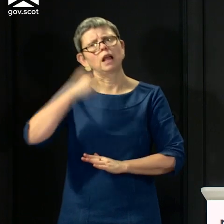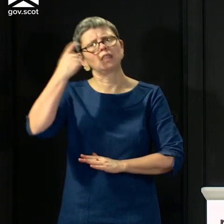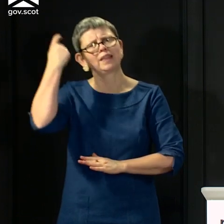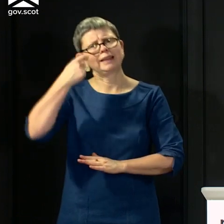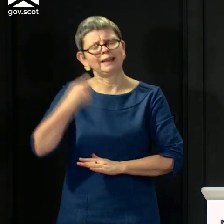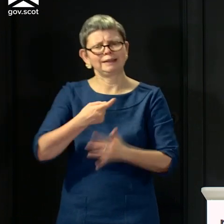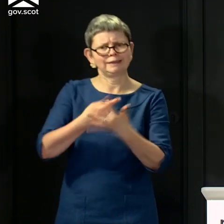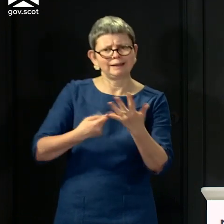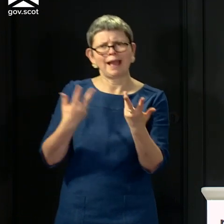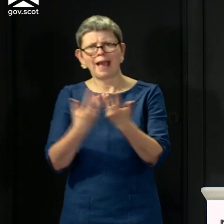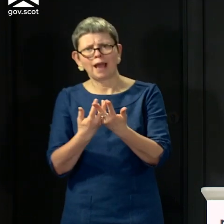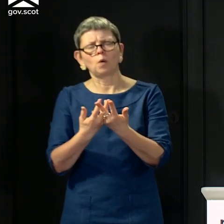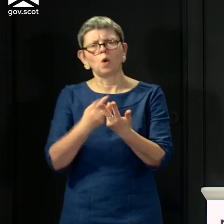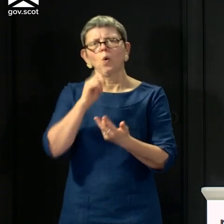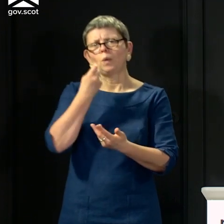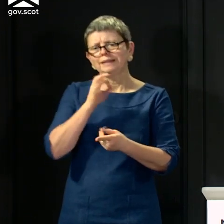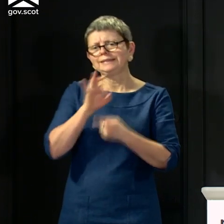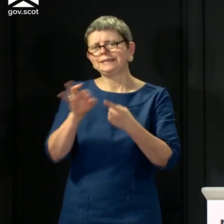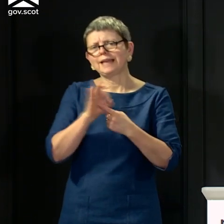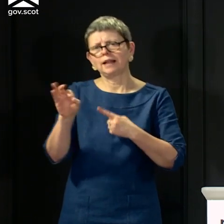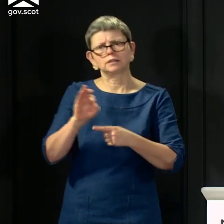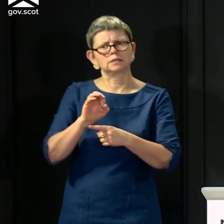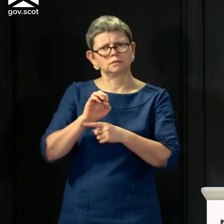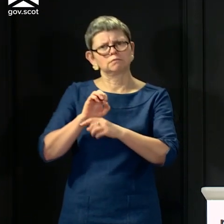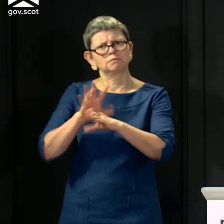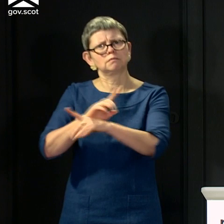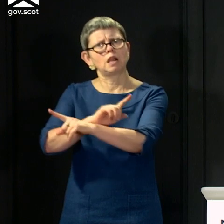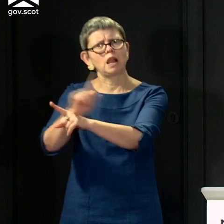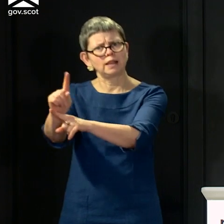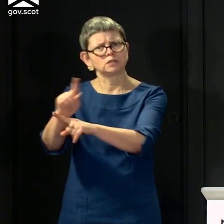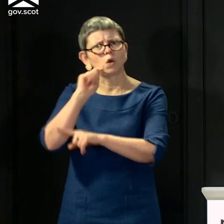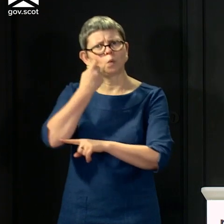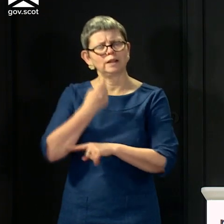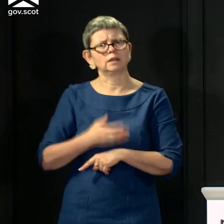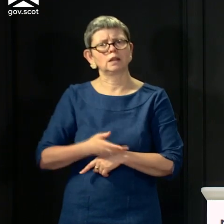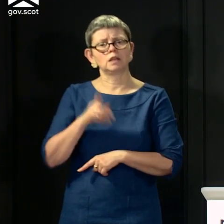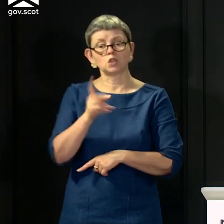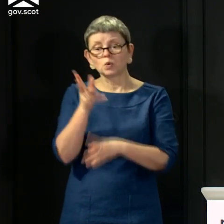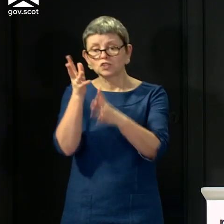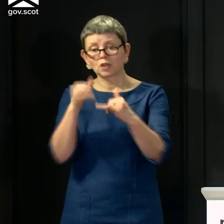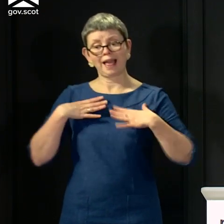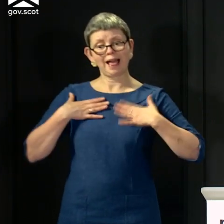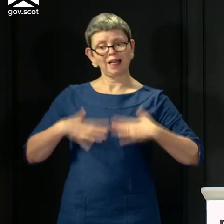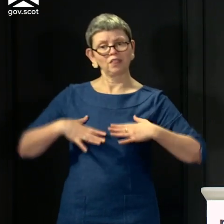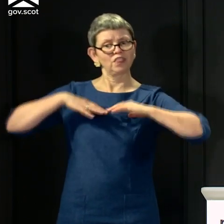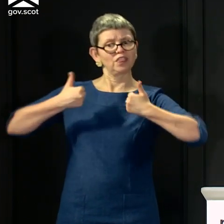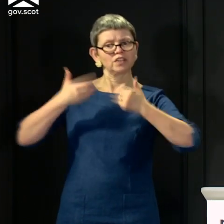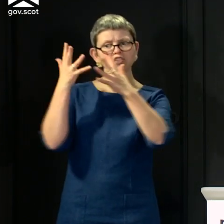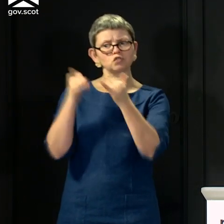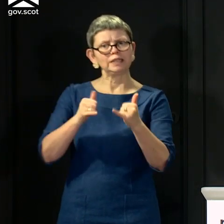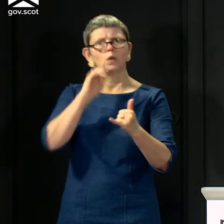into account there, and we'll be saying more about that in due course. And obviously, the screening programmes would be part of that consideration.